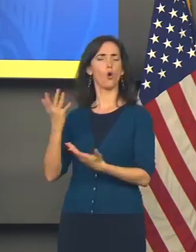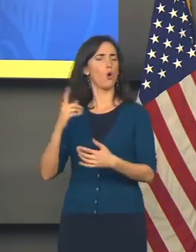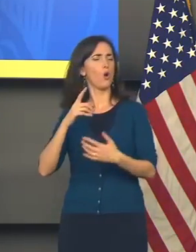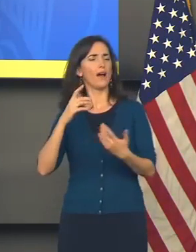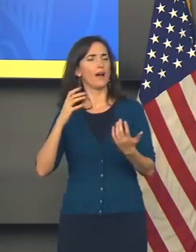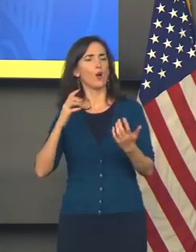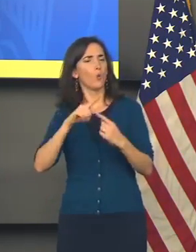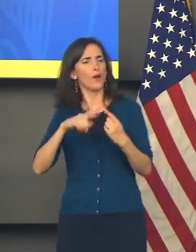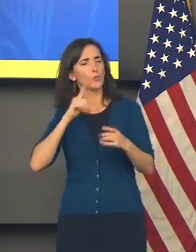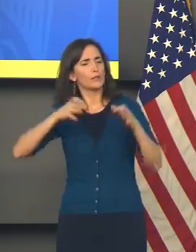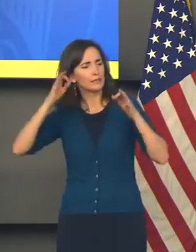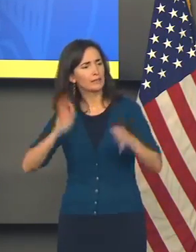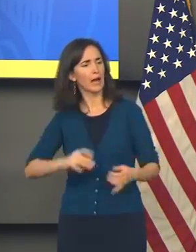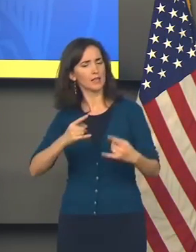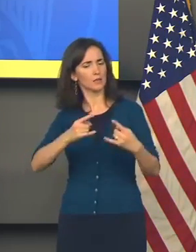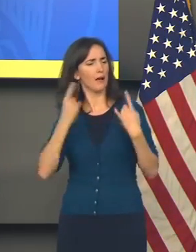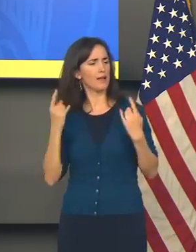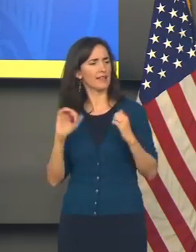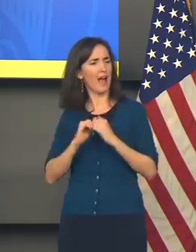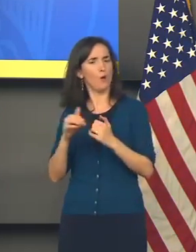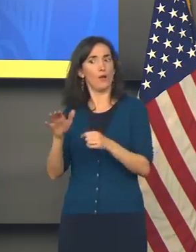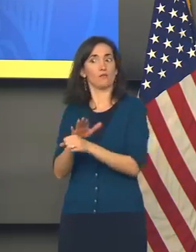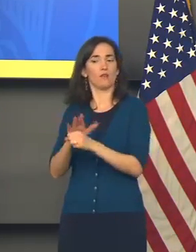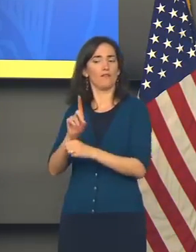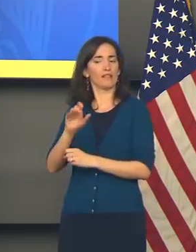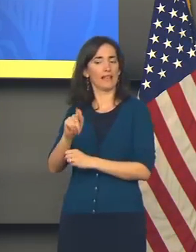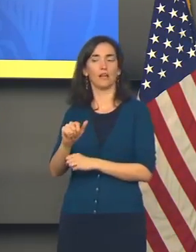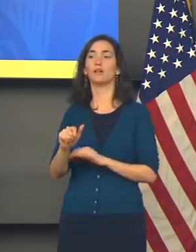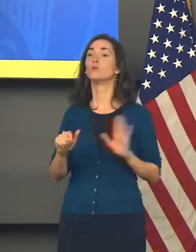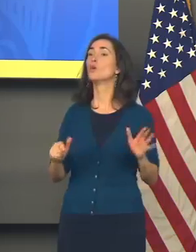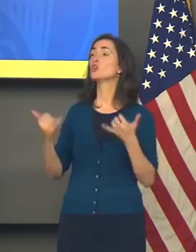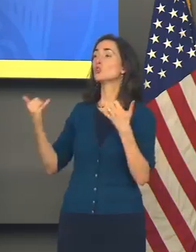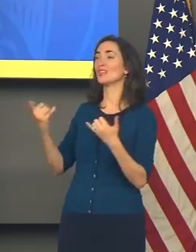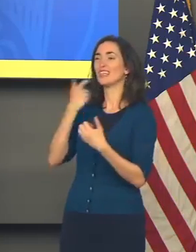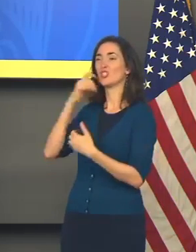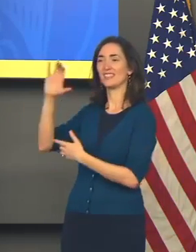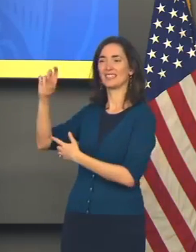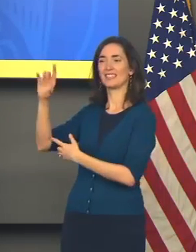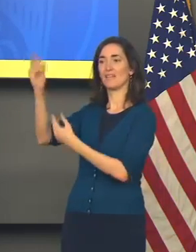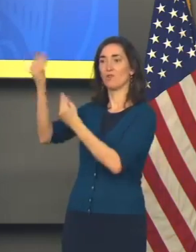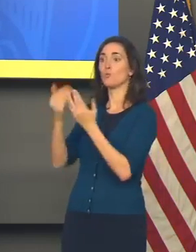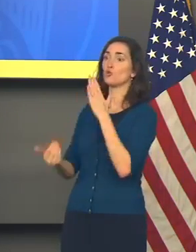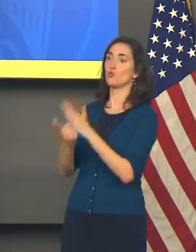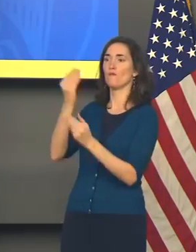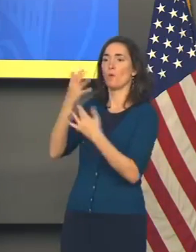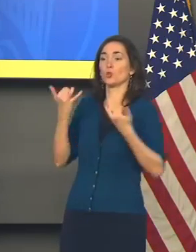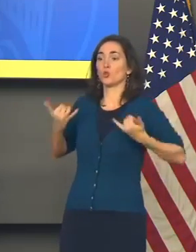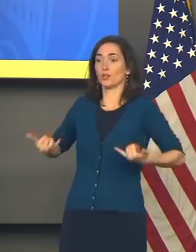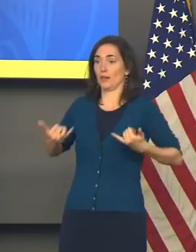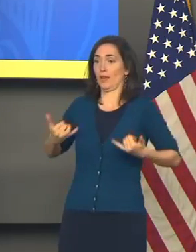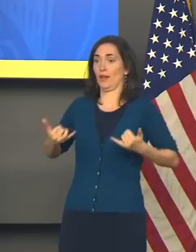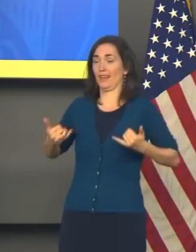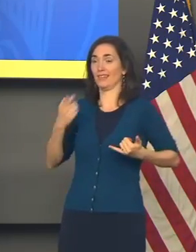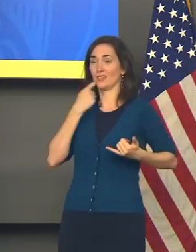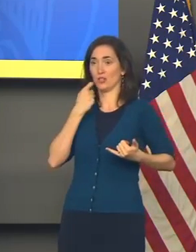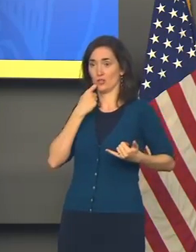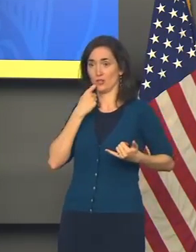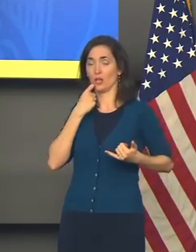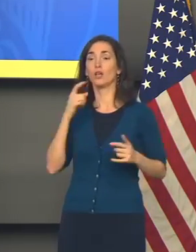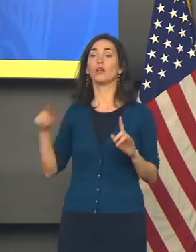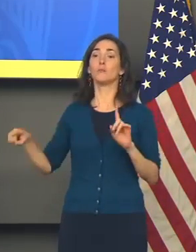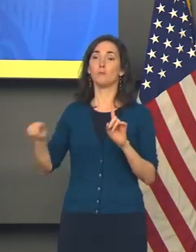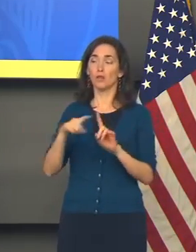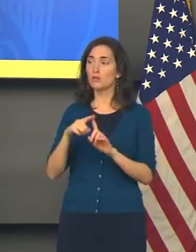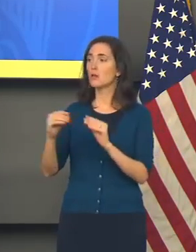to a mask mandate. Yeah, well, we got some additional data from the CDC today, and we have additional